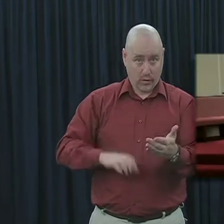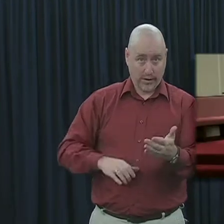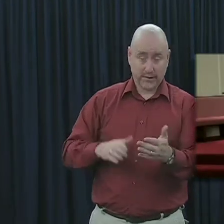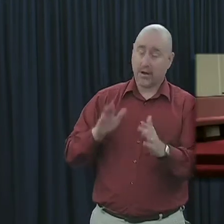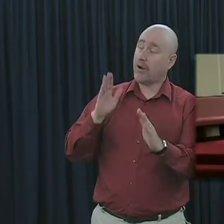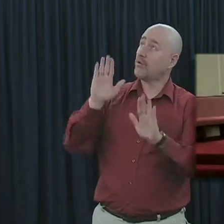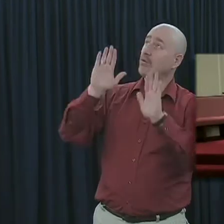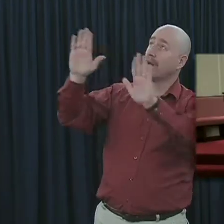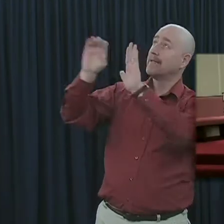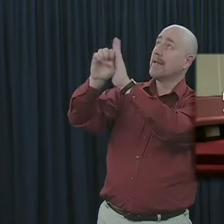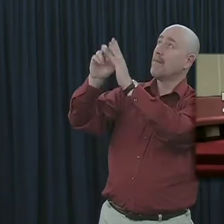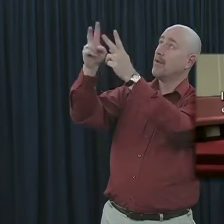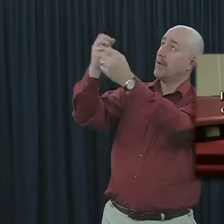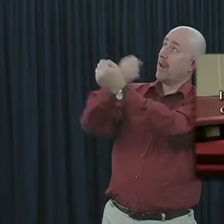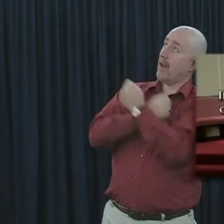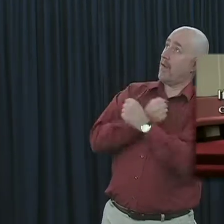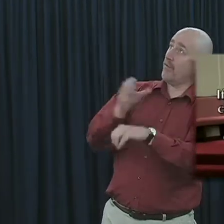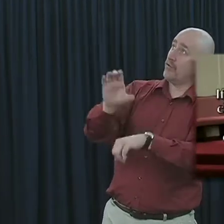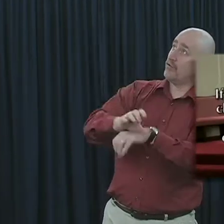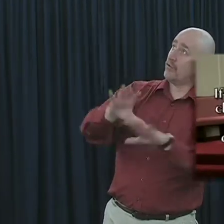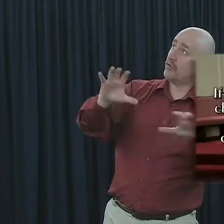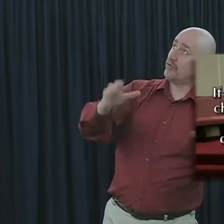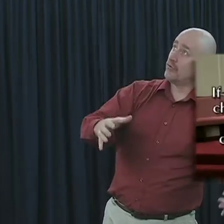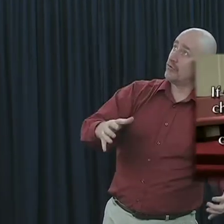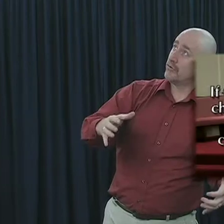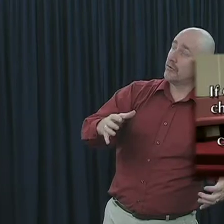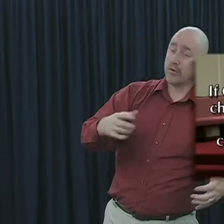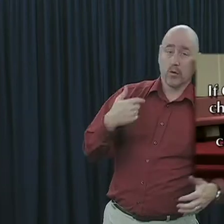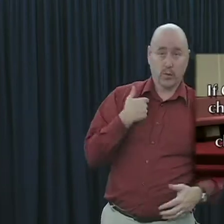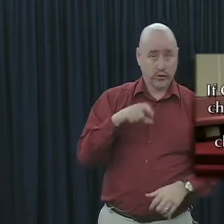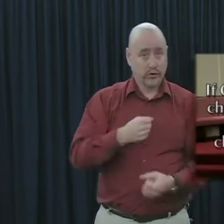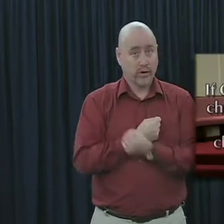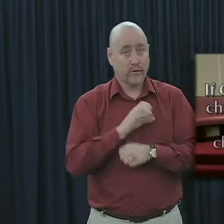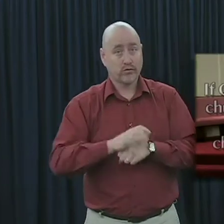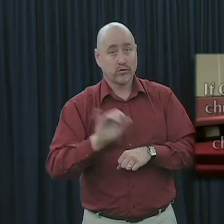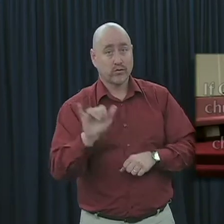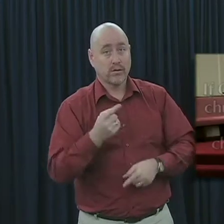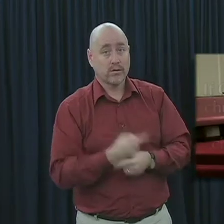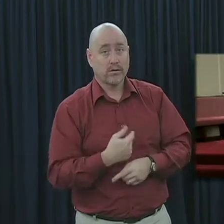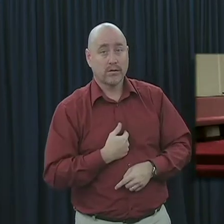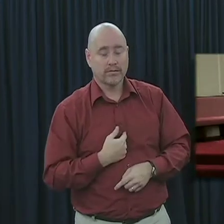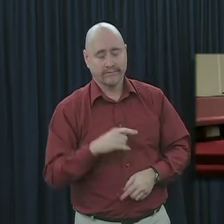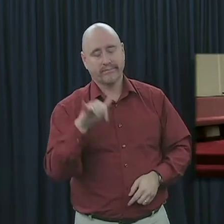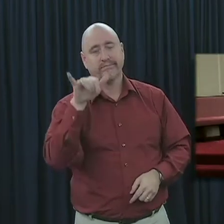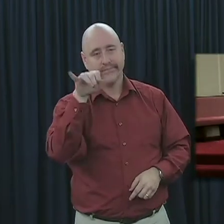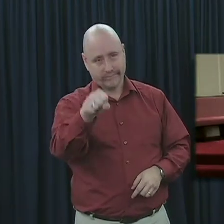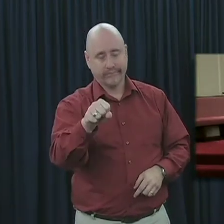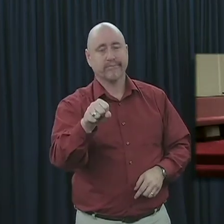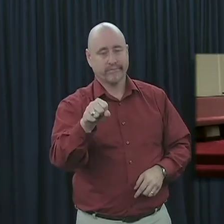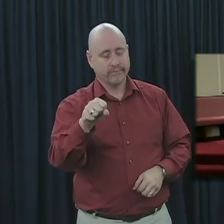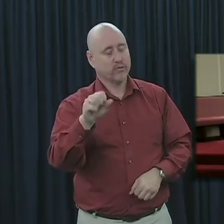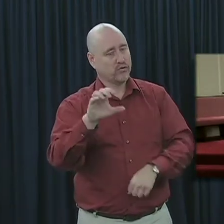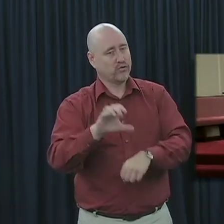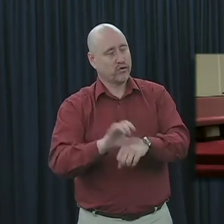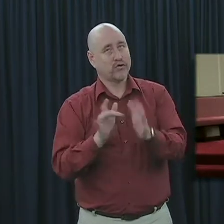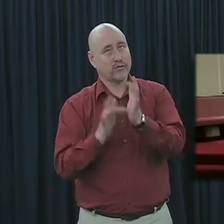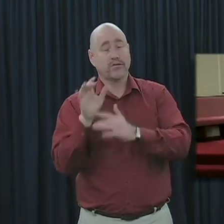our great example, loved the church, shouldn't we love the church as well? Absolutely. The church of Jesus